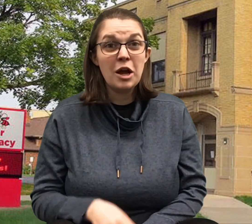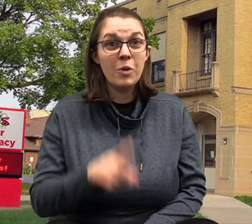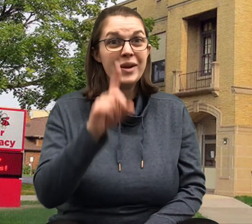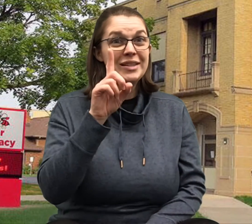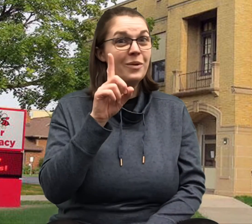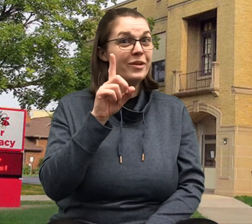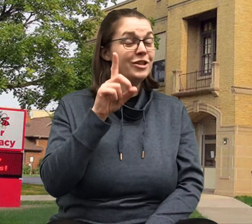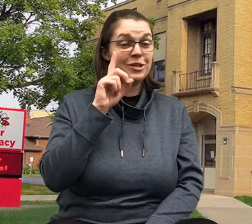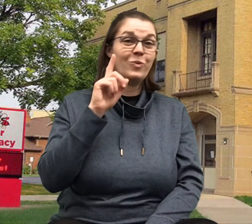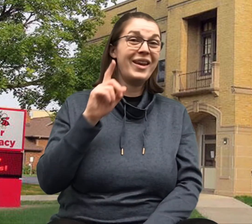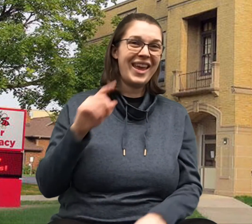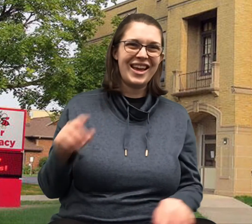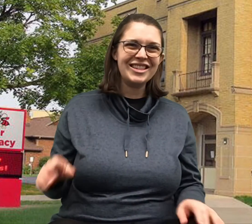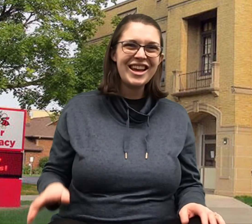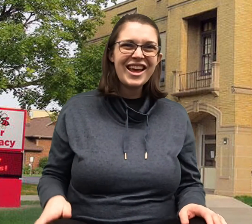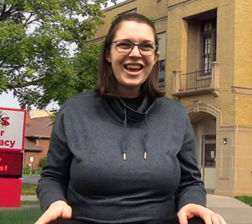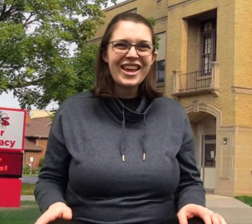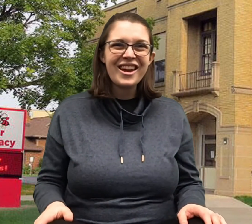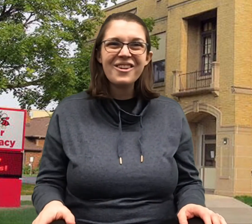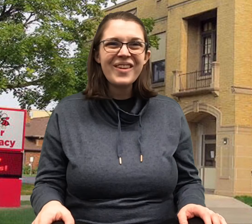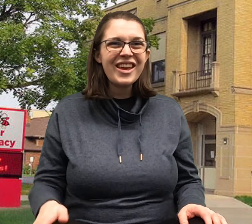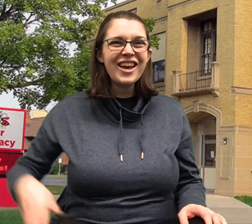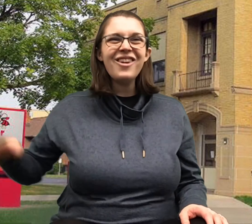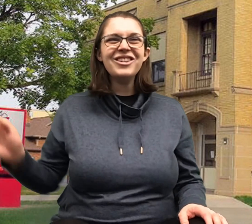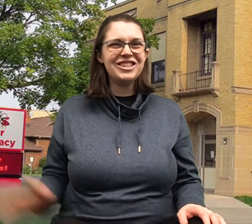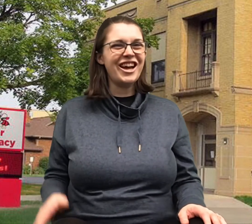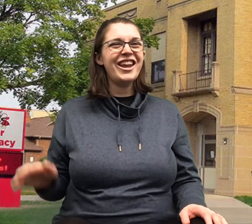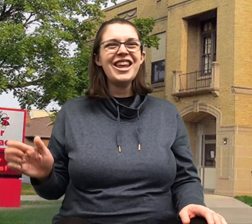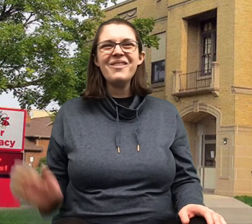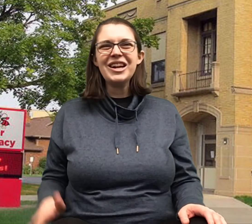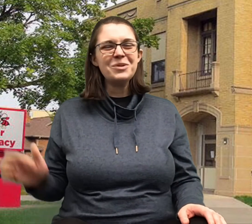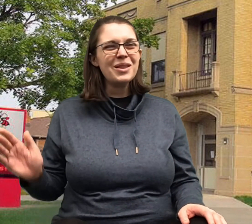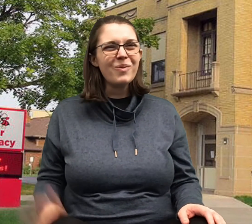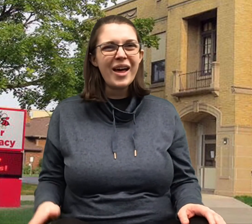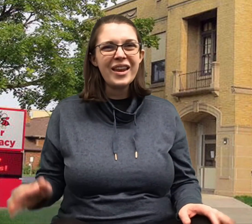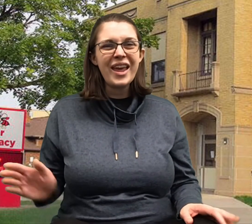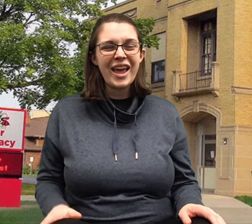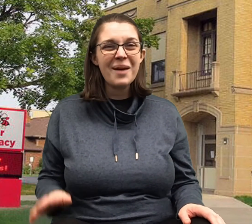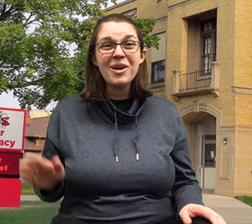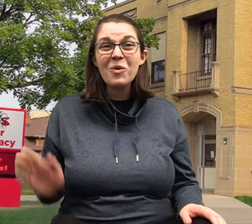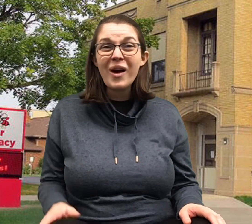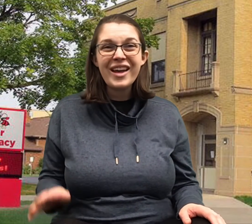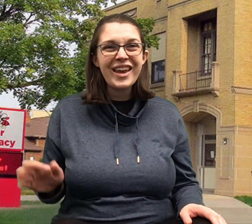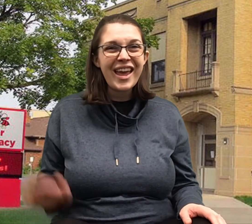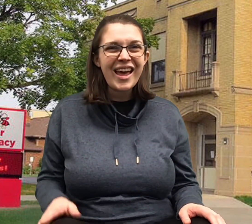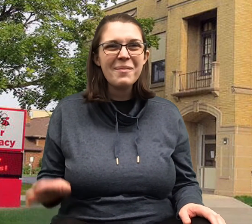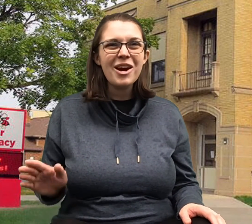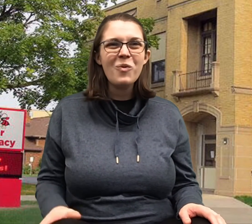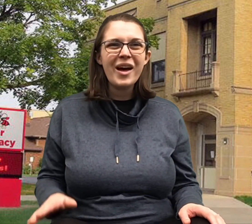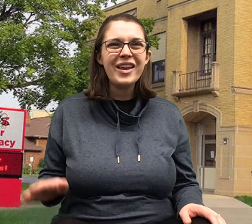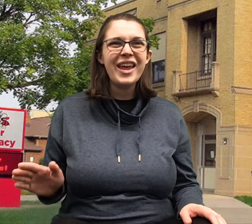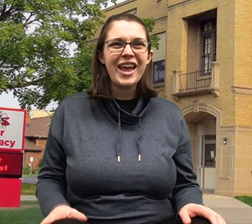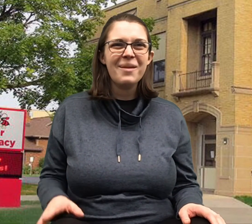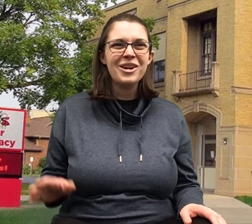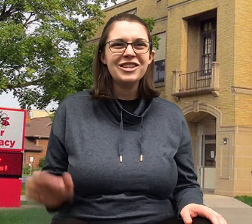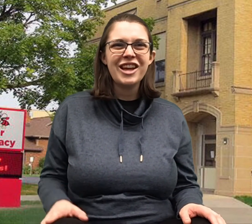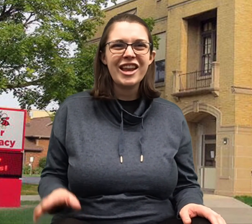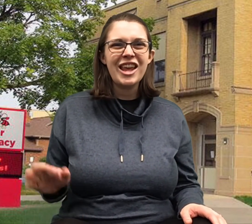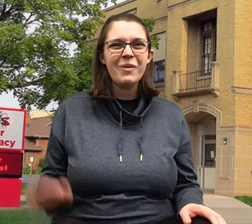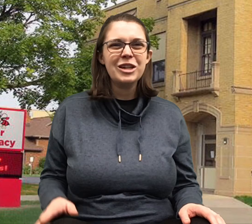We start with just one hand. Here we go. Johnny works with one hammer, one hammer, one hammer. Johnny works